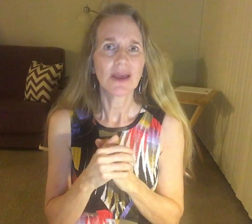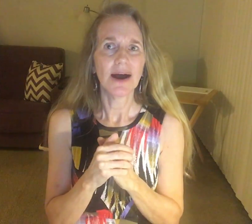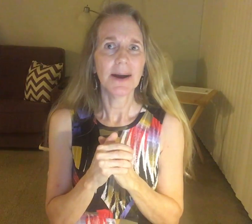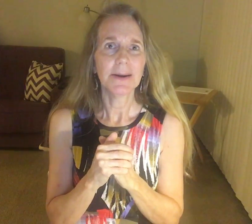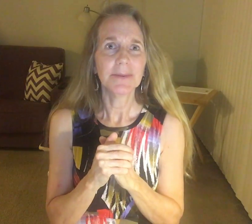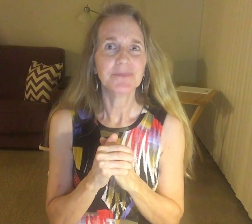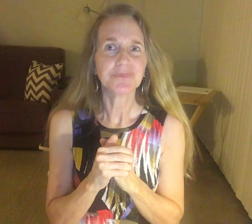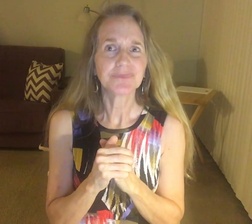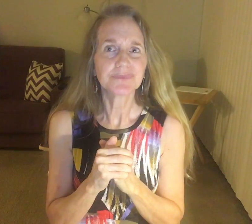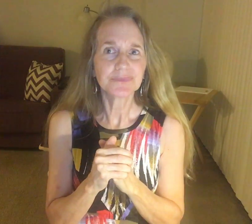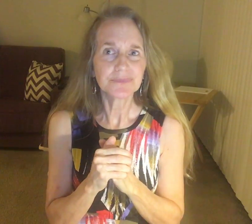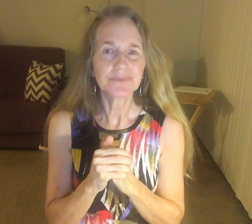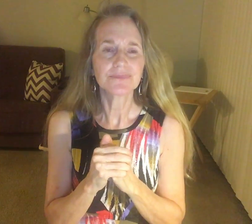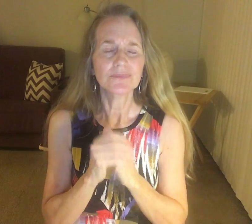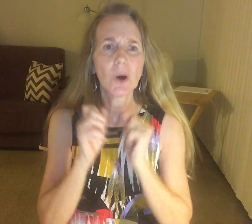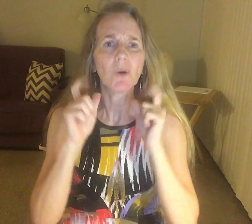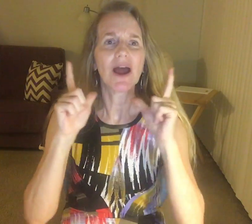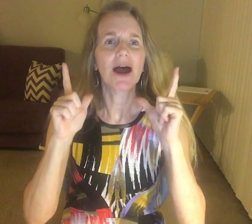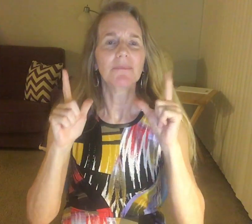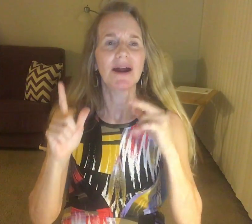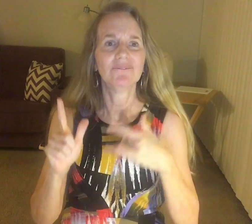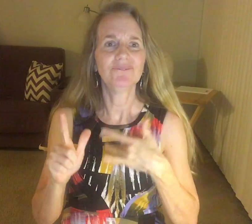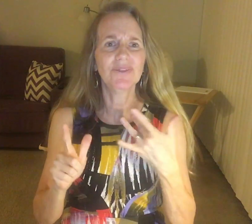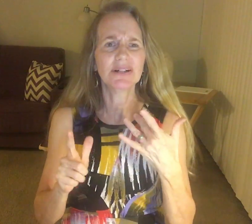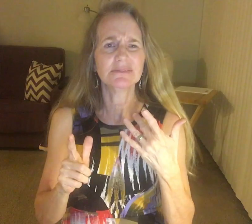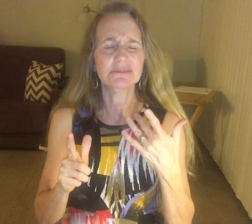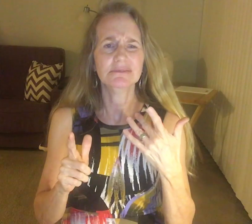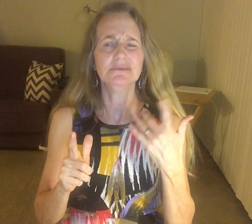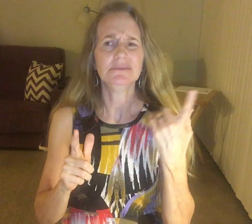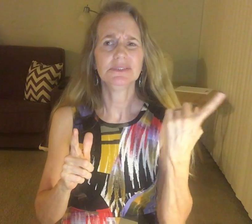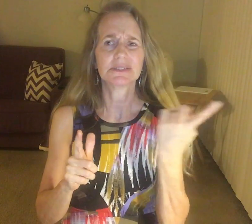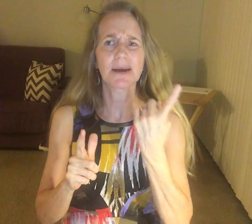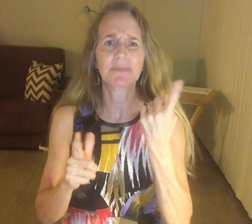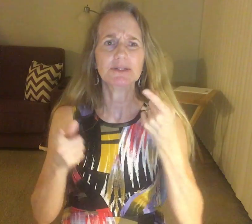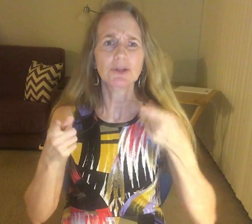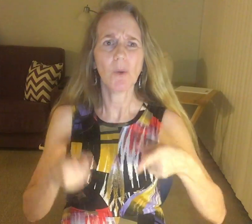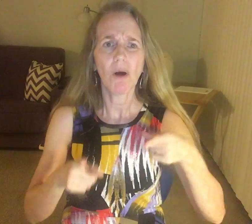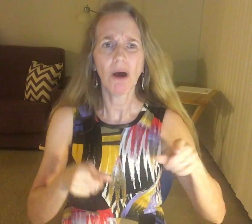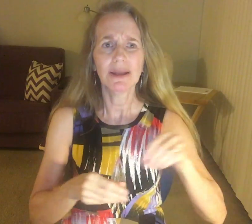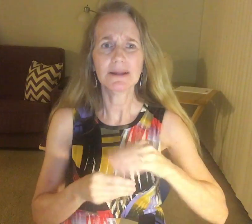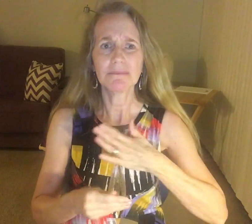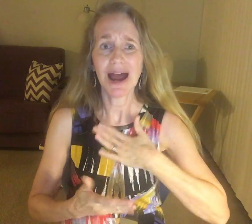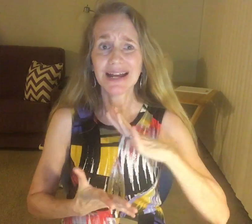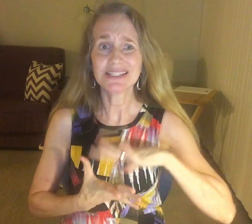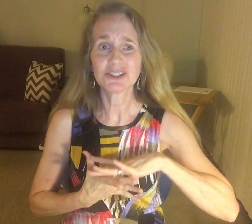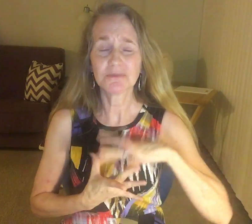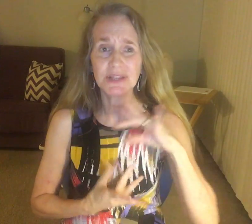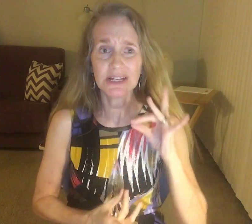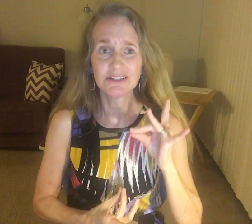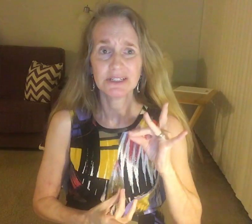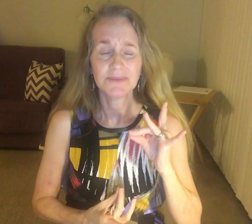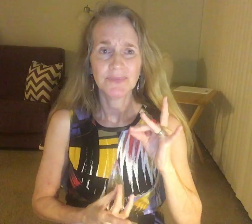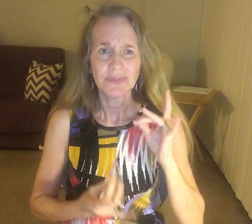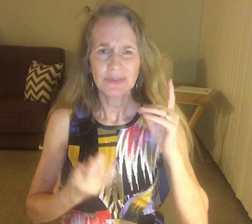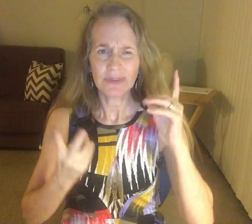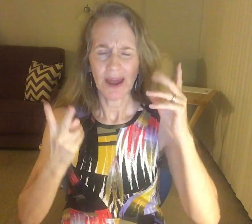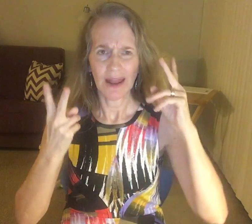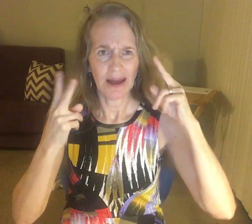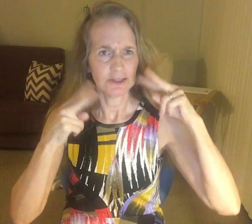um, and all kinds of thoughts shot the glory in my spirit. And I